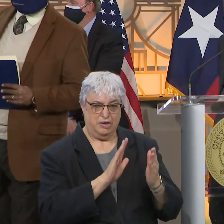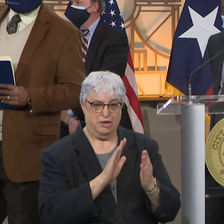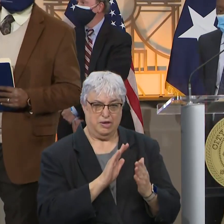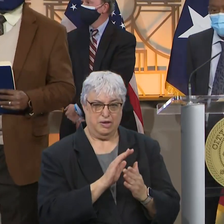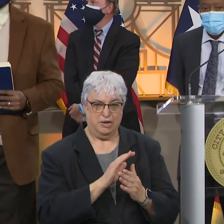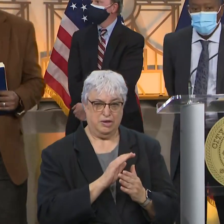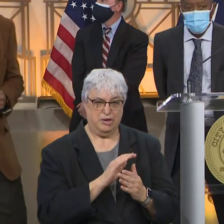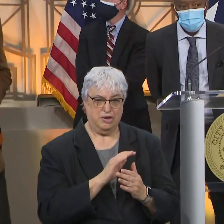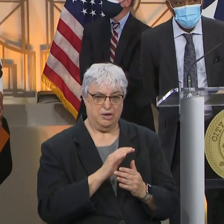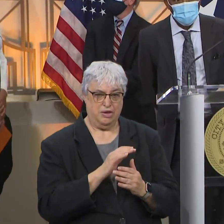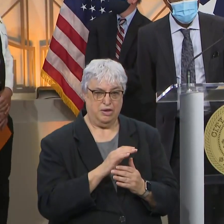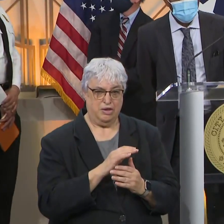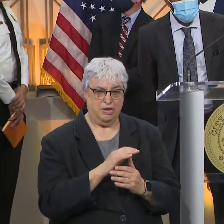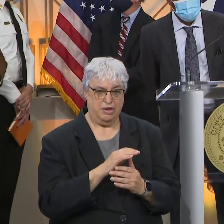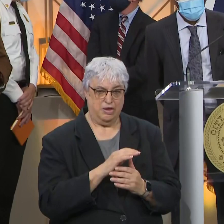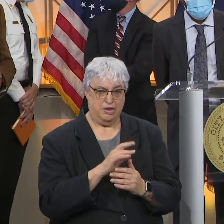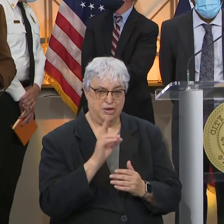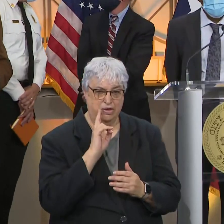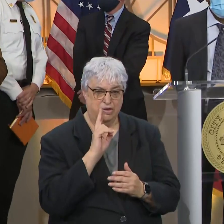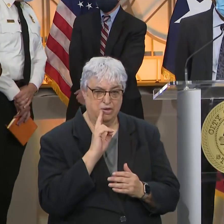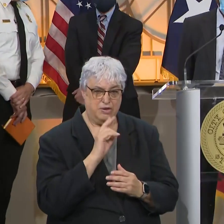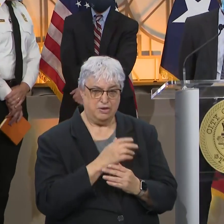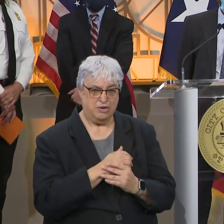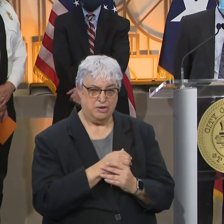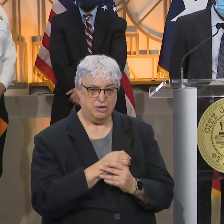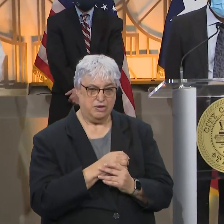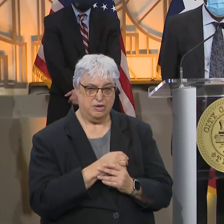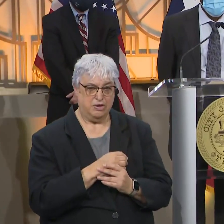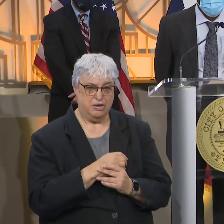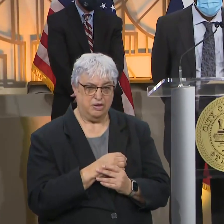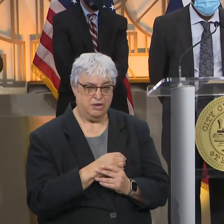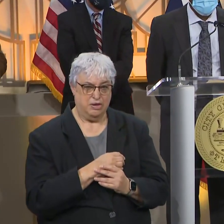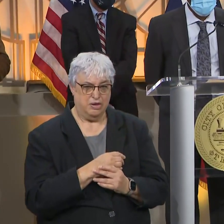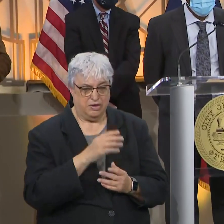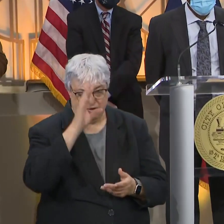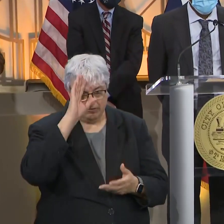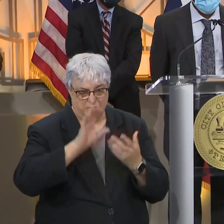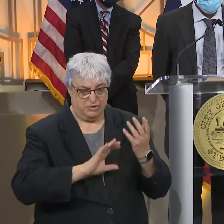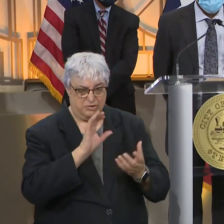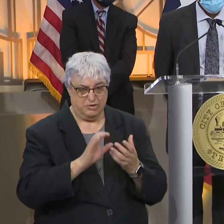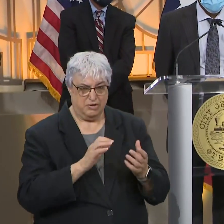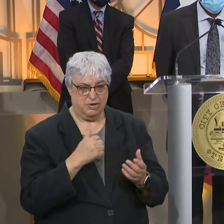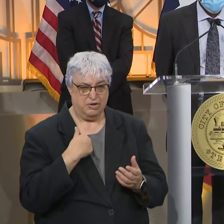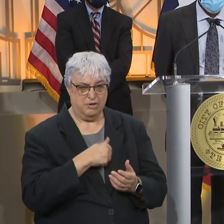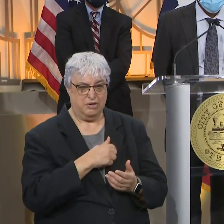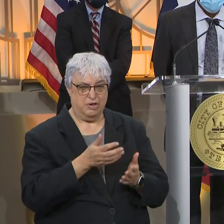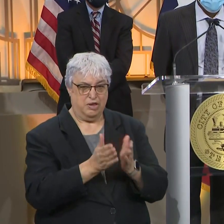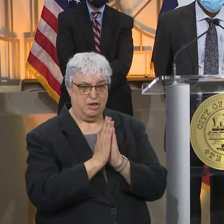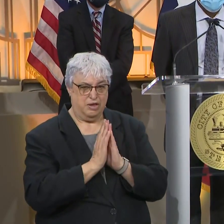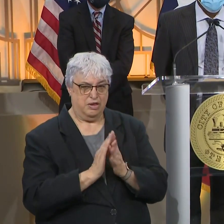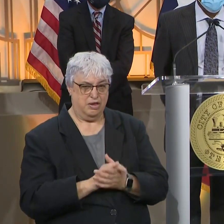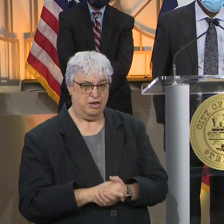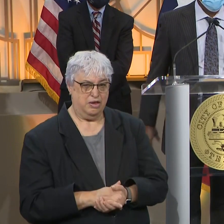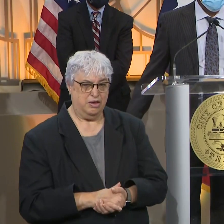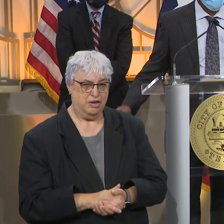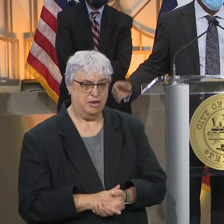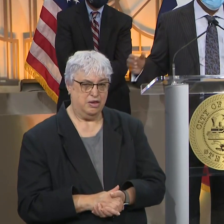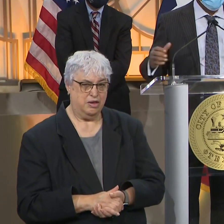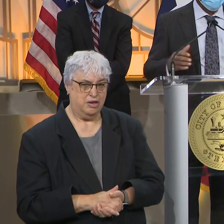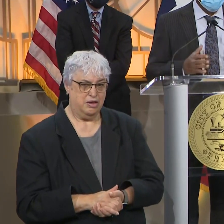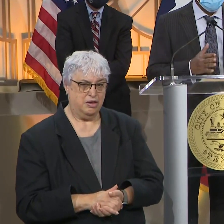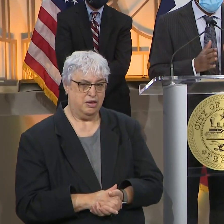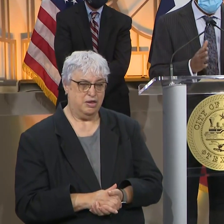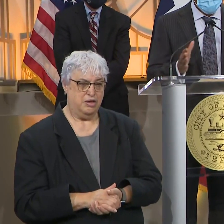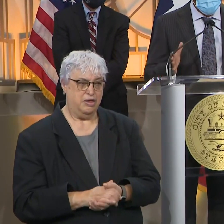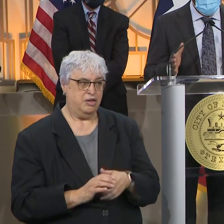the local government of Houston is taking, then there is just going to be confusion over the place. That's why we keep asking this question. Well, I think it's